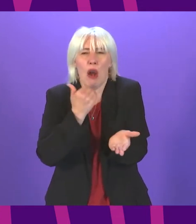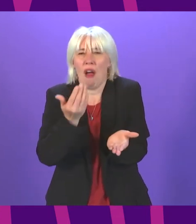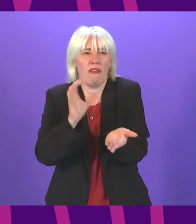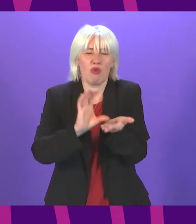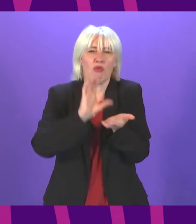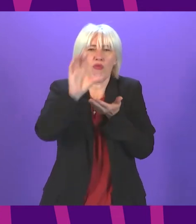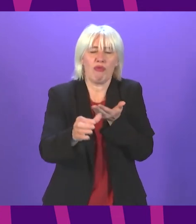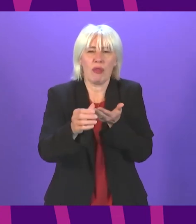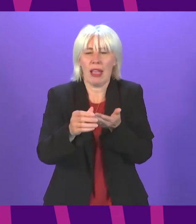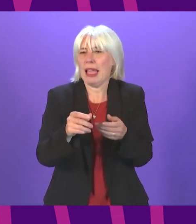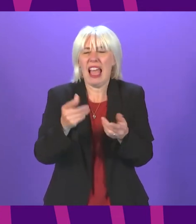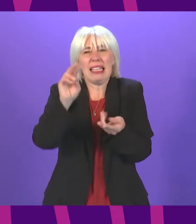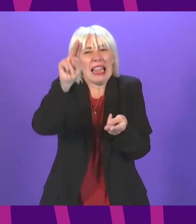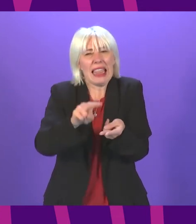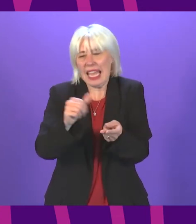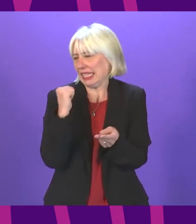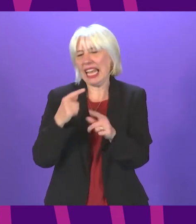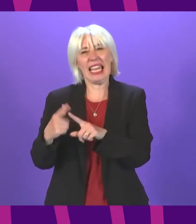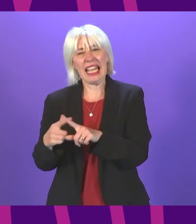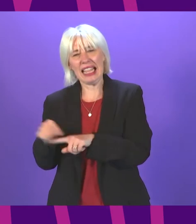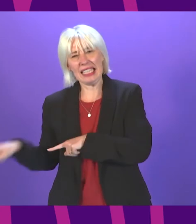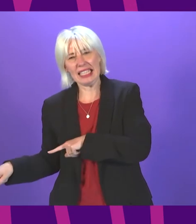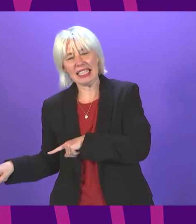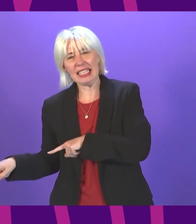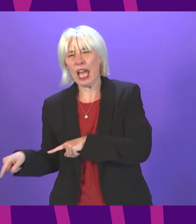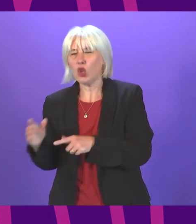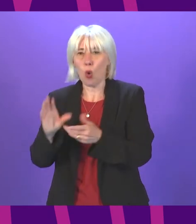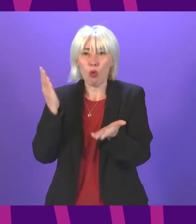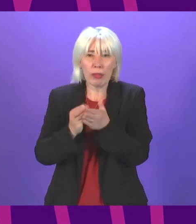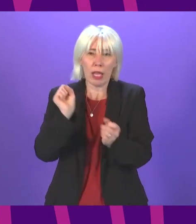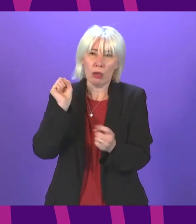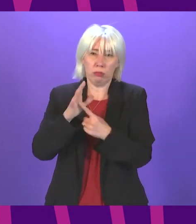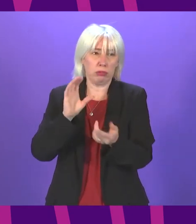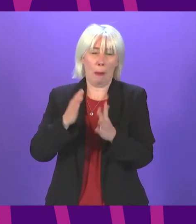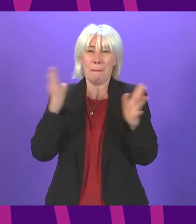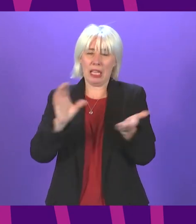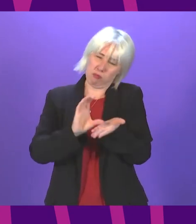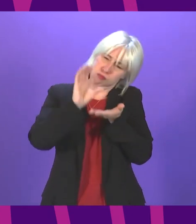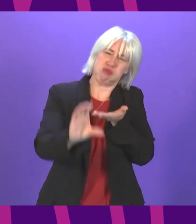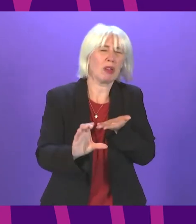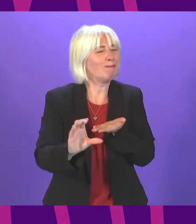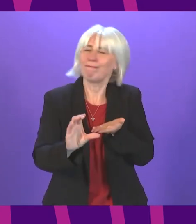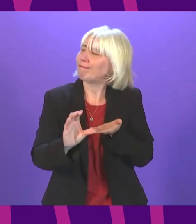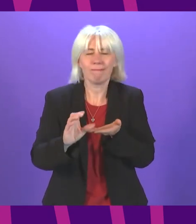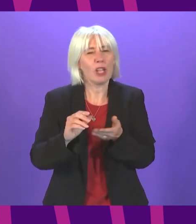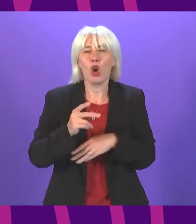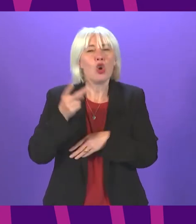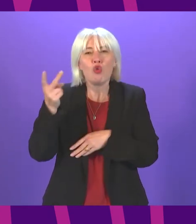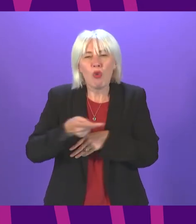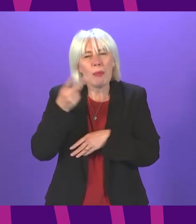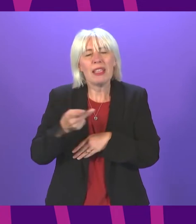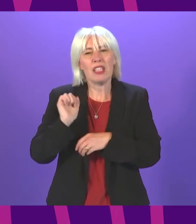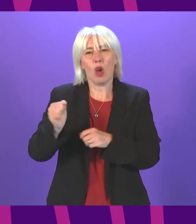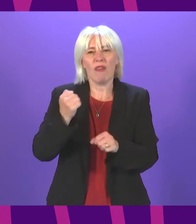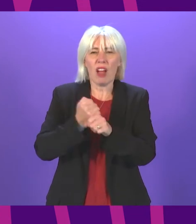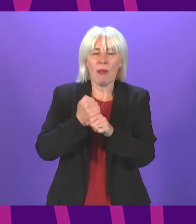in England. That seems like far from record investment to me. We cannot see a repeat of this government's previous tactic